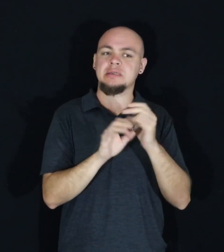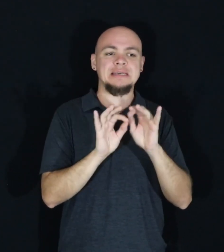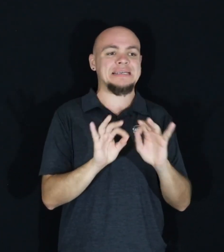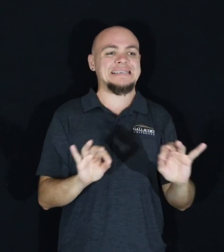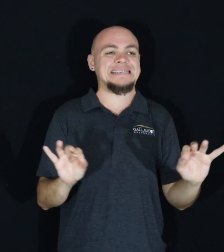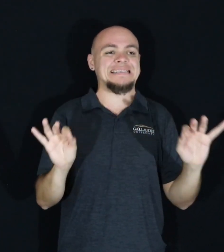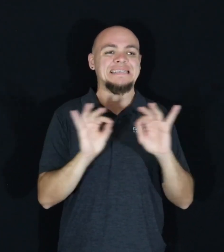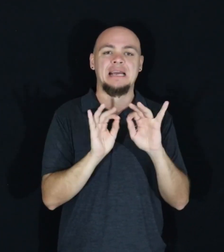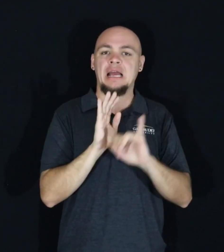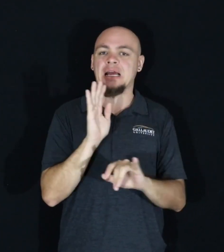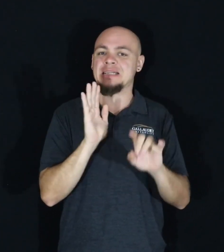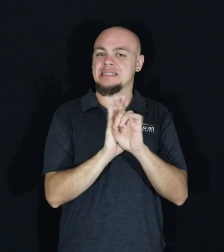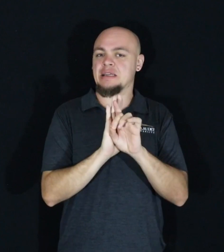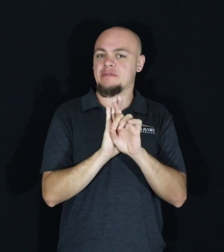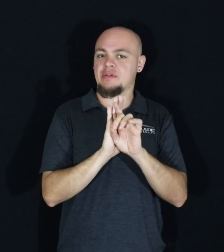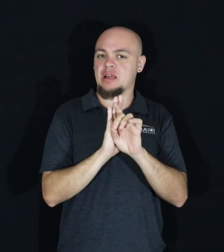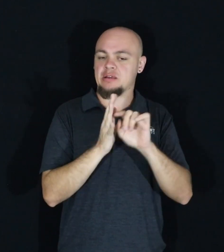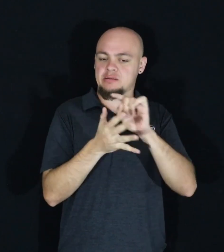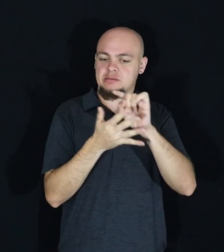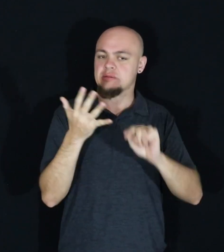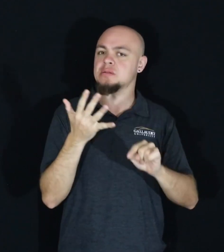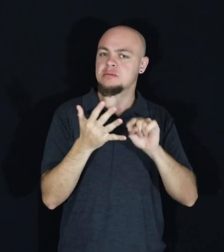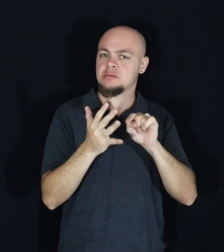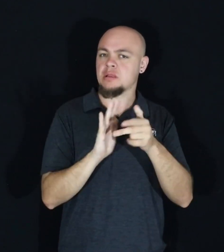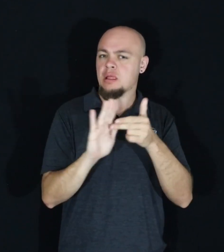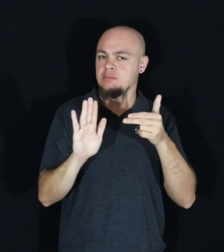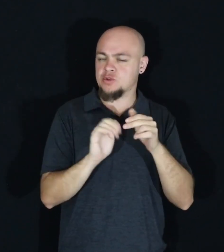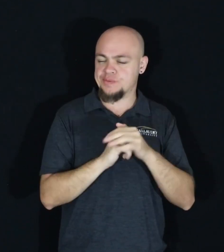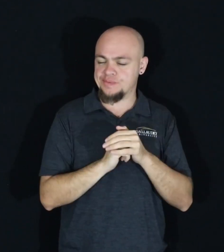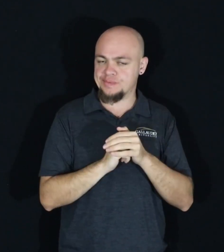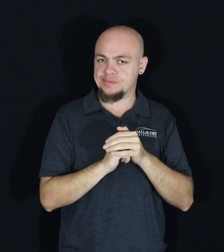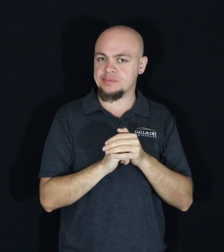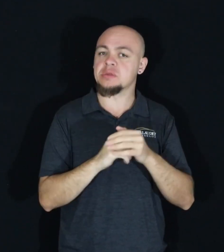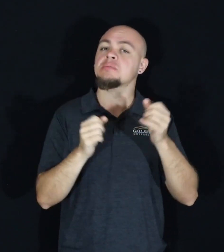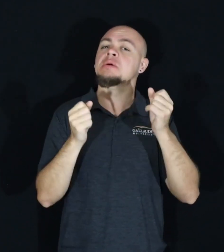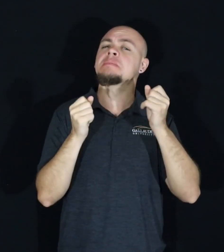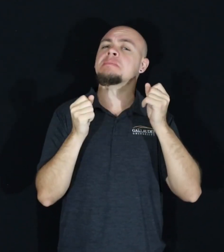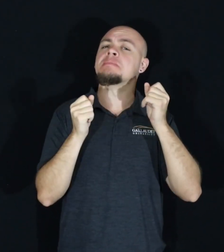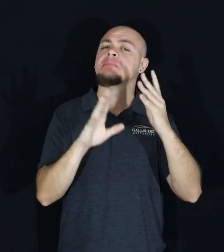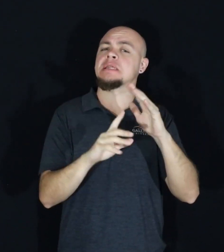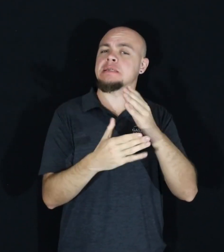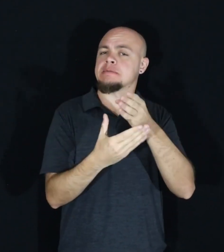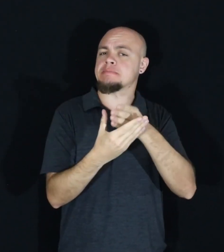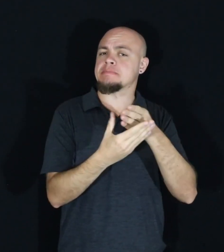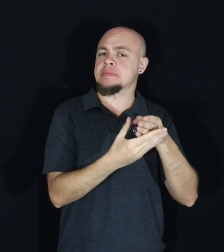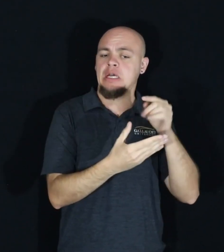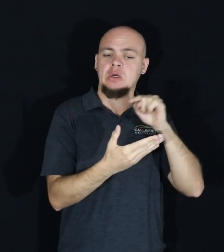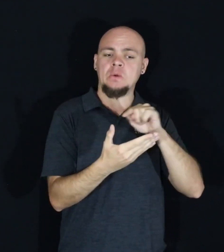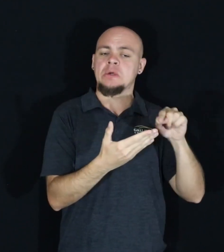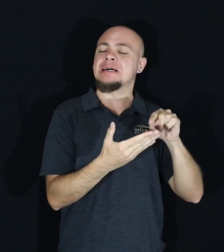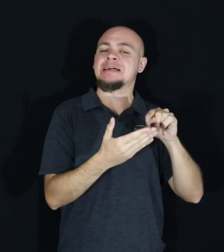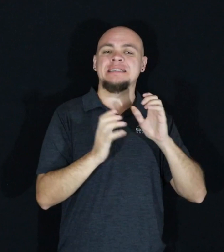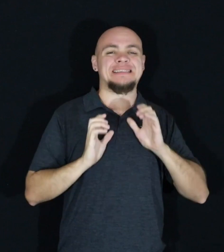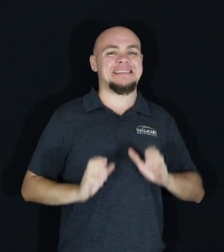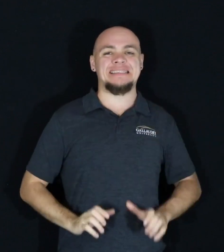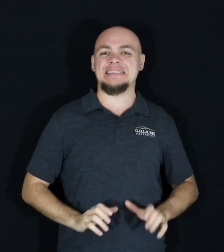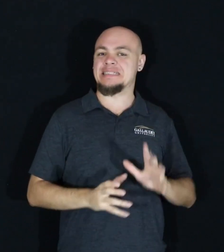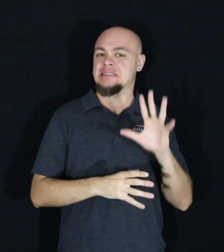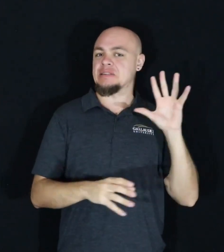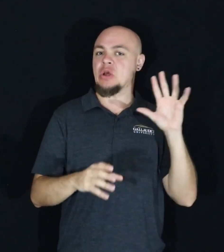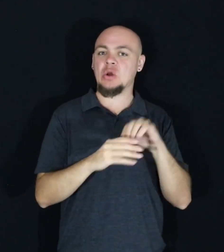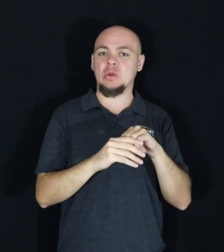be labeled or categorized by. However, in many instances, returning citizens are not included